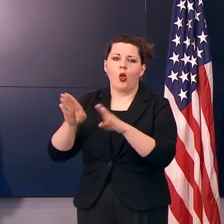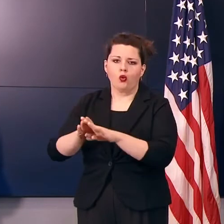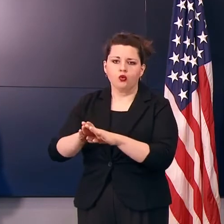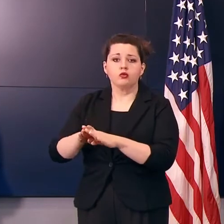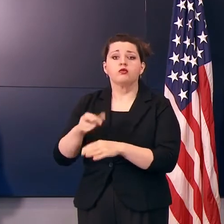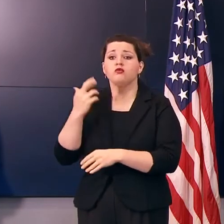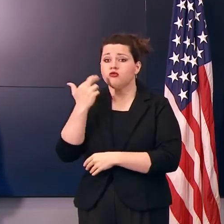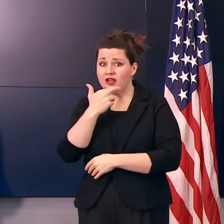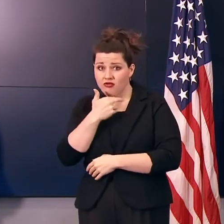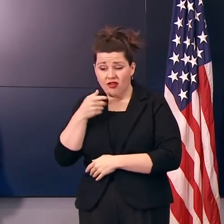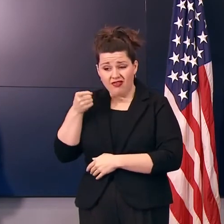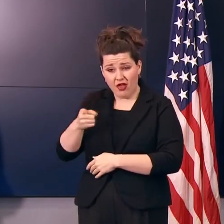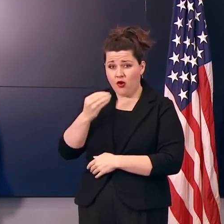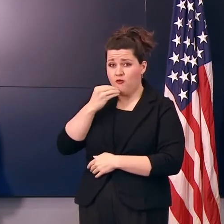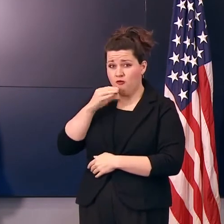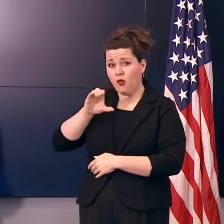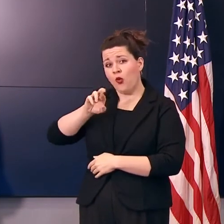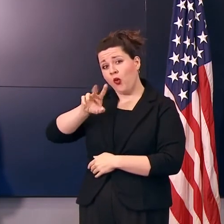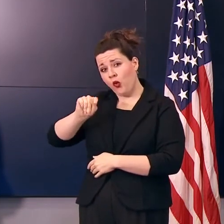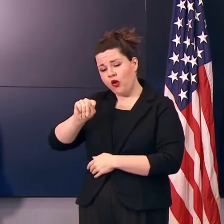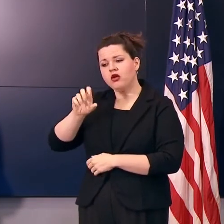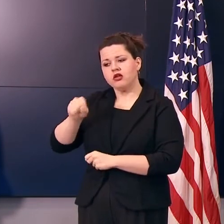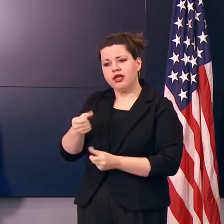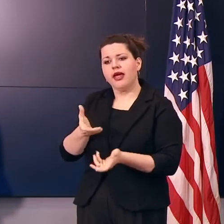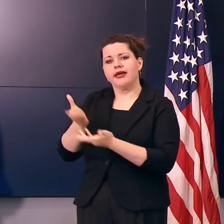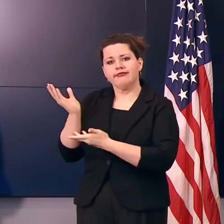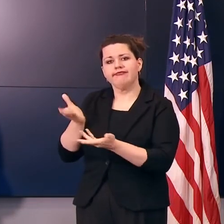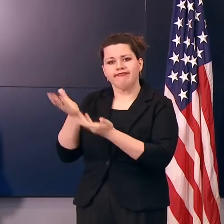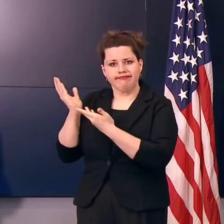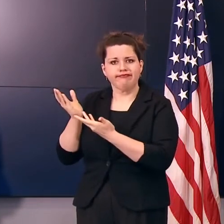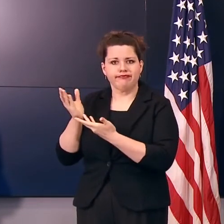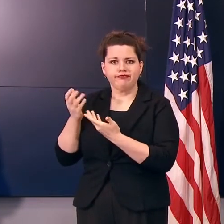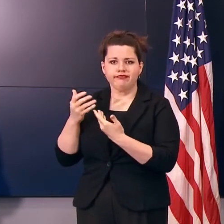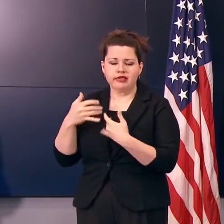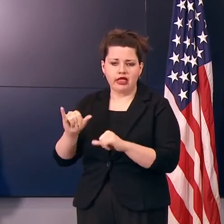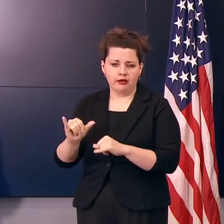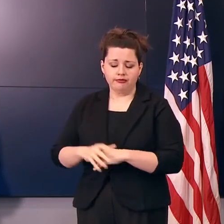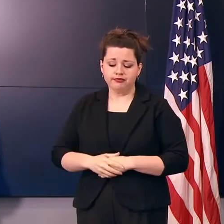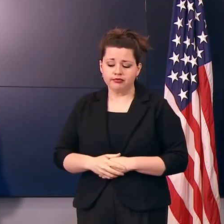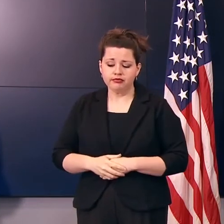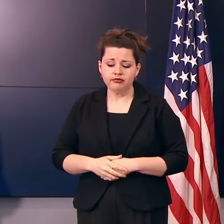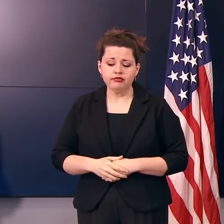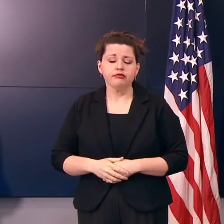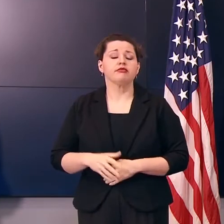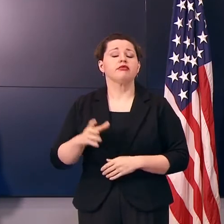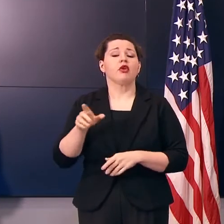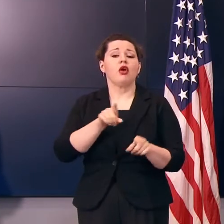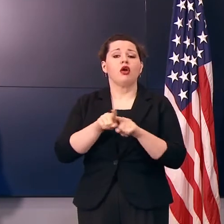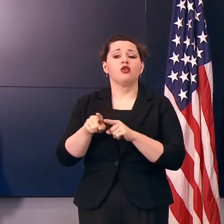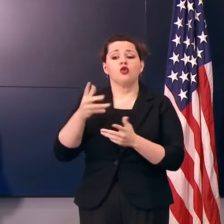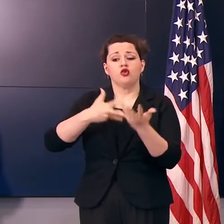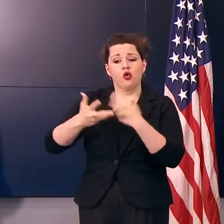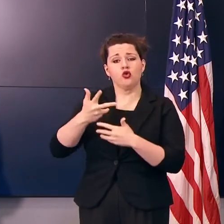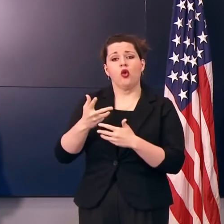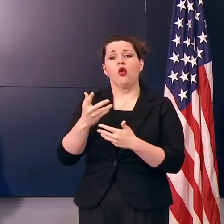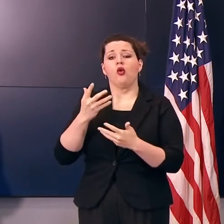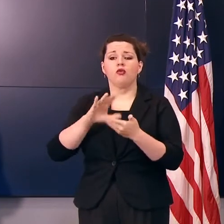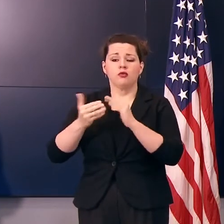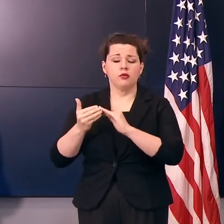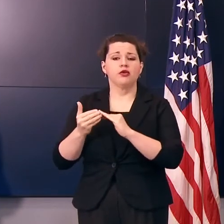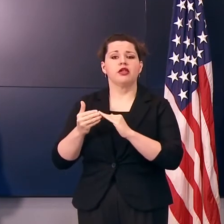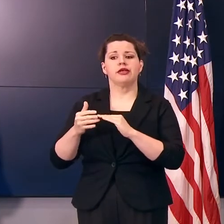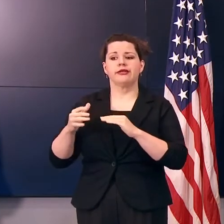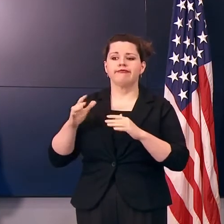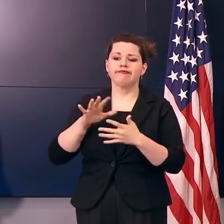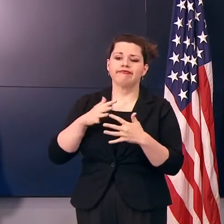Restaurants and food courts may operate on a carryout basis. Additionally, social, community, recreational, and leisure and sporting